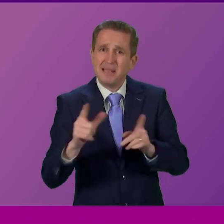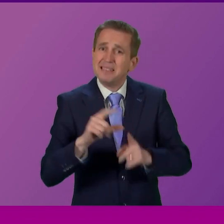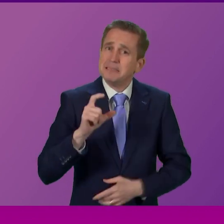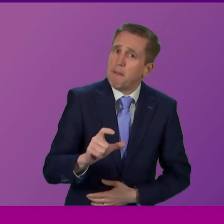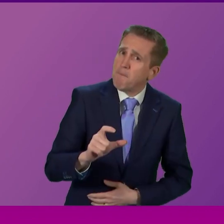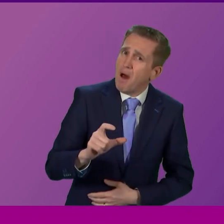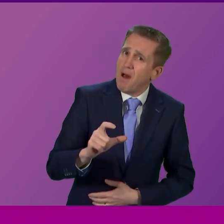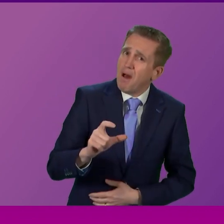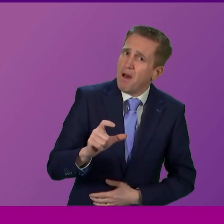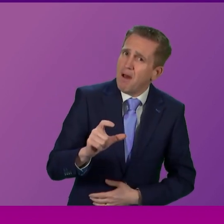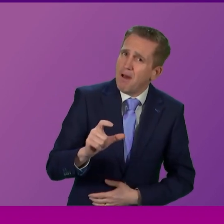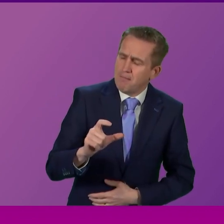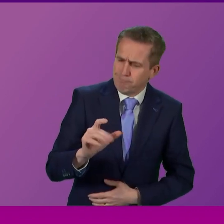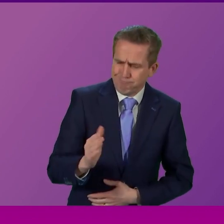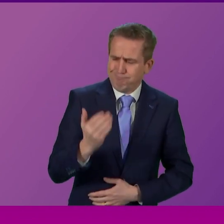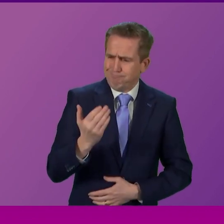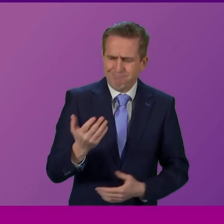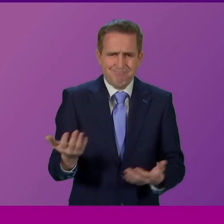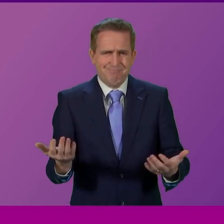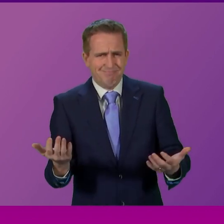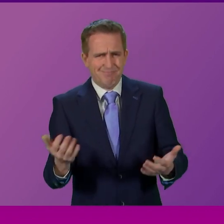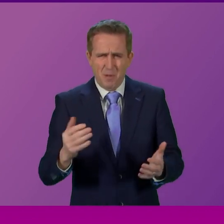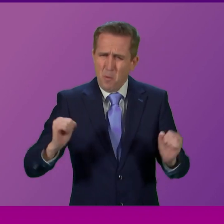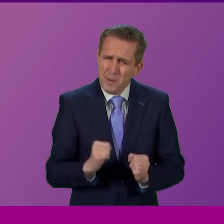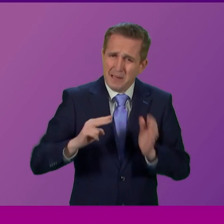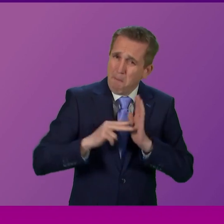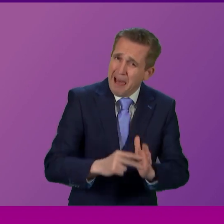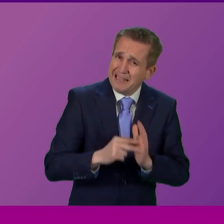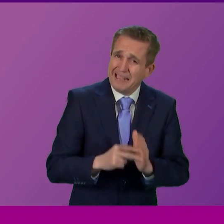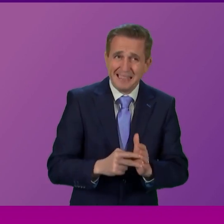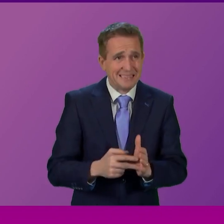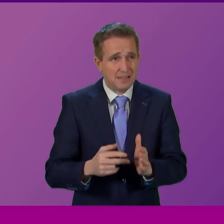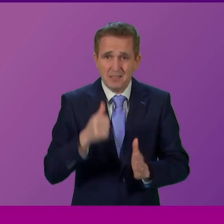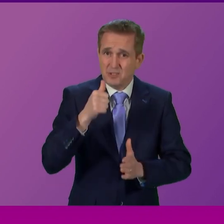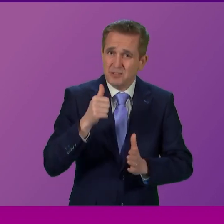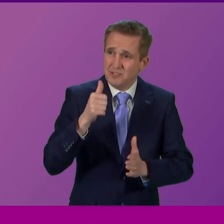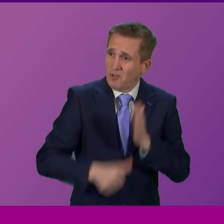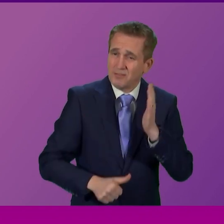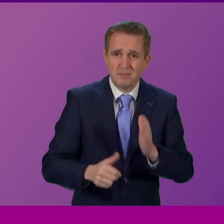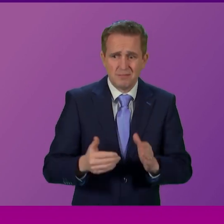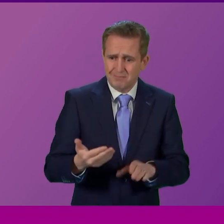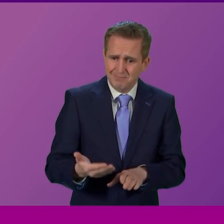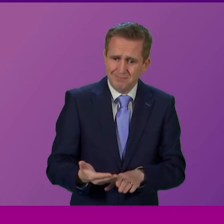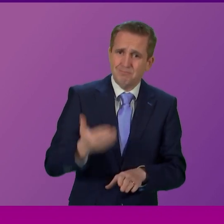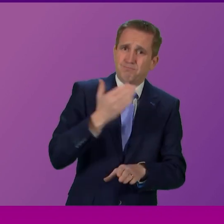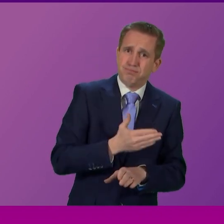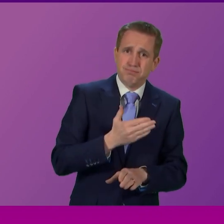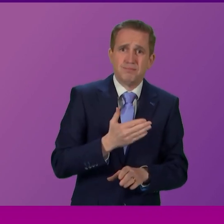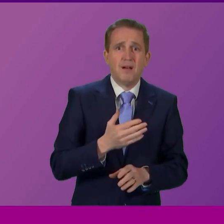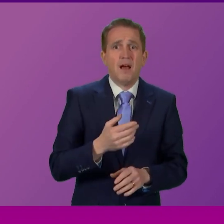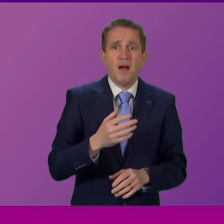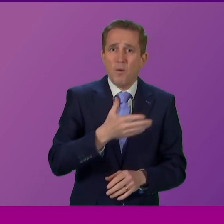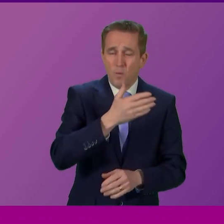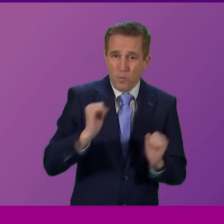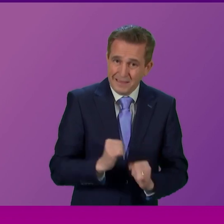That is not particularly helpful nor useful because the winter planning that we undertook, of course, took place after the last